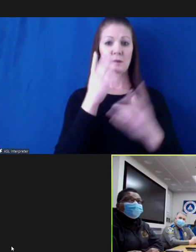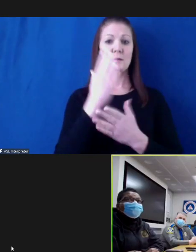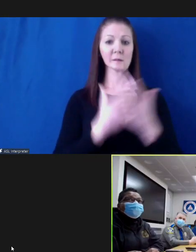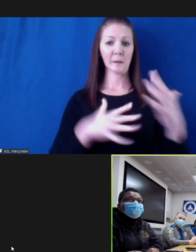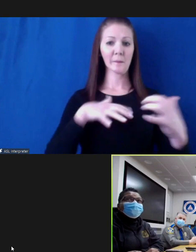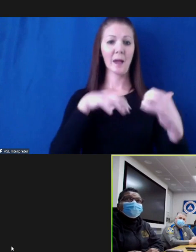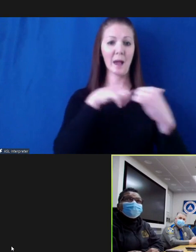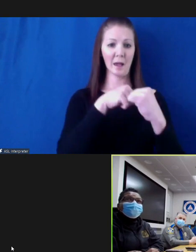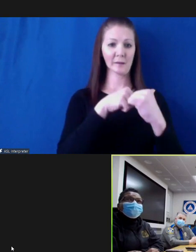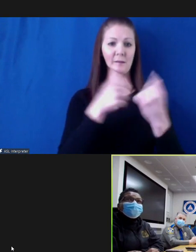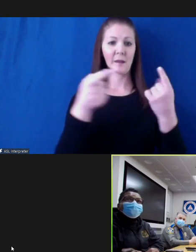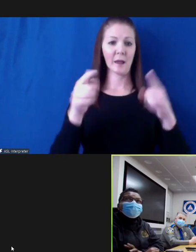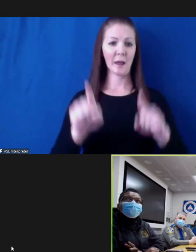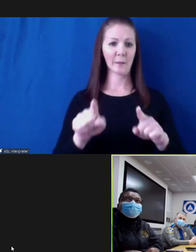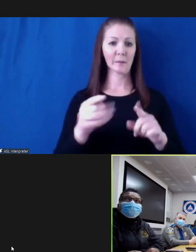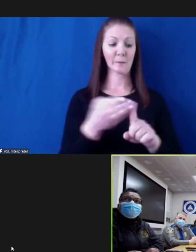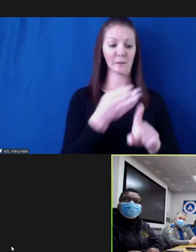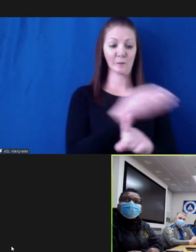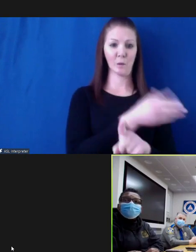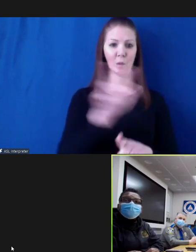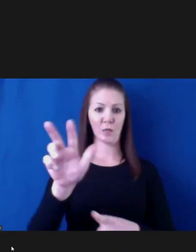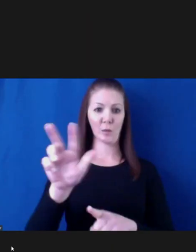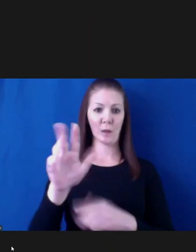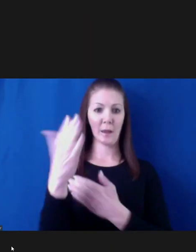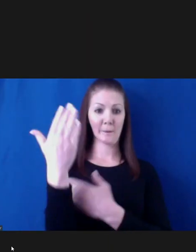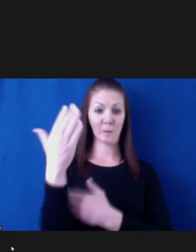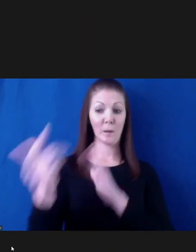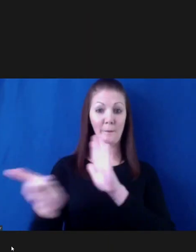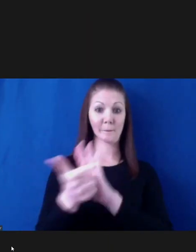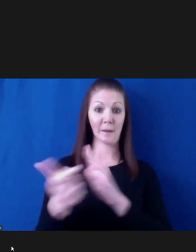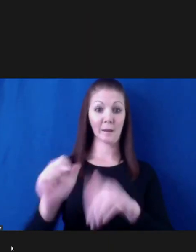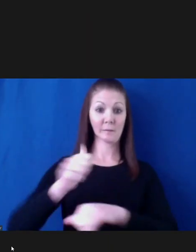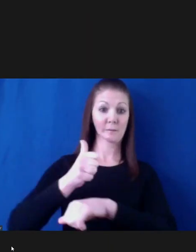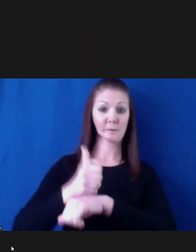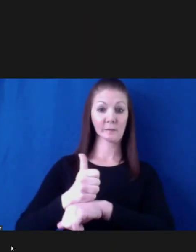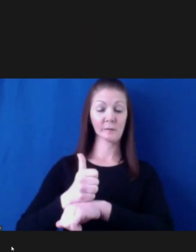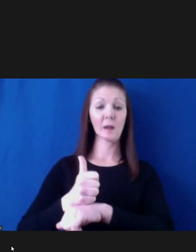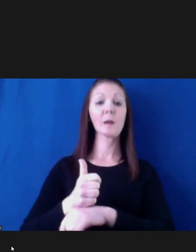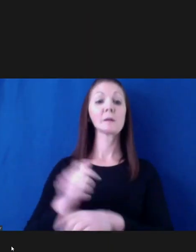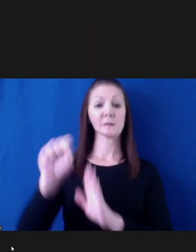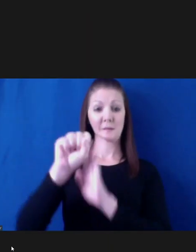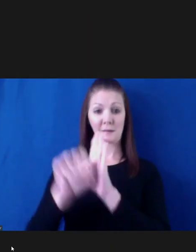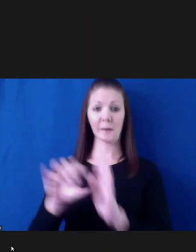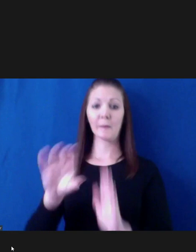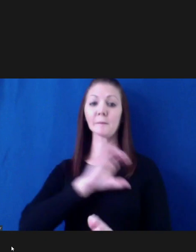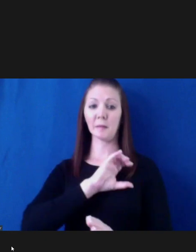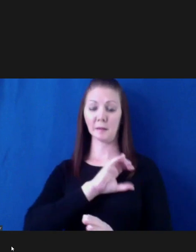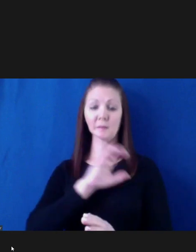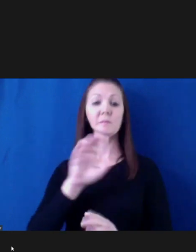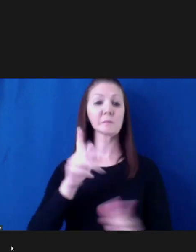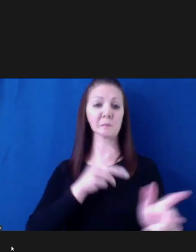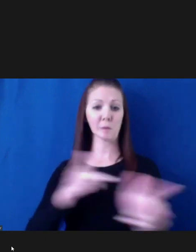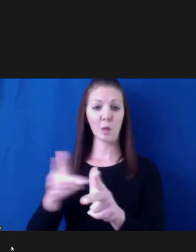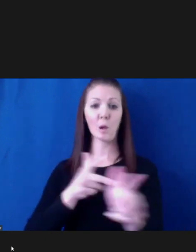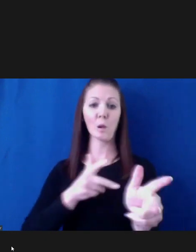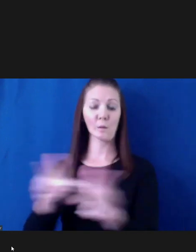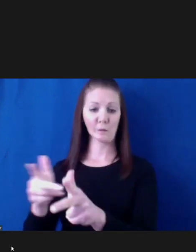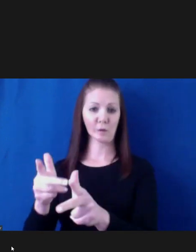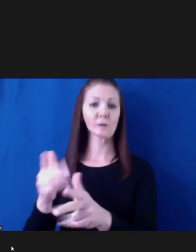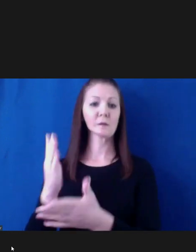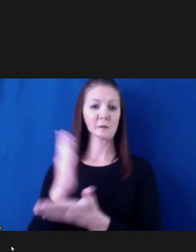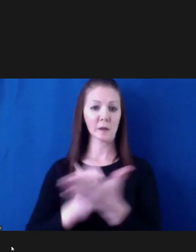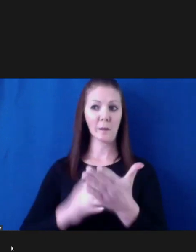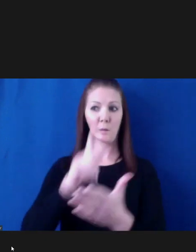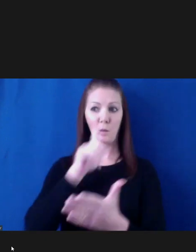.m. traffic ban, but state police have been stopping vehicles out there. A couple were already cited for a